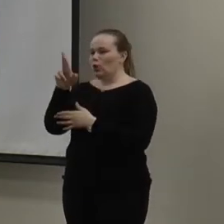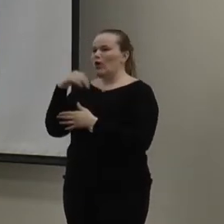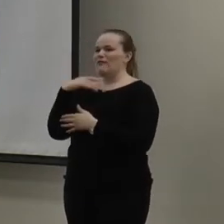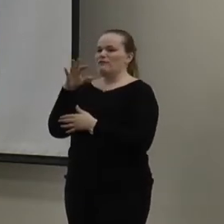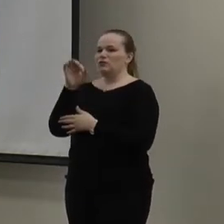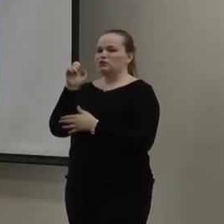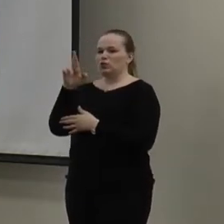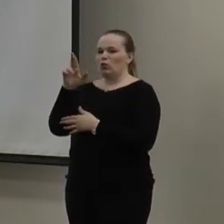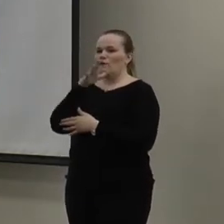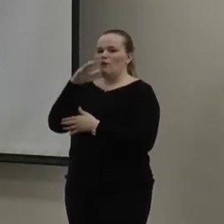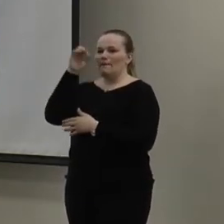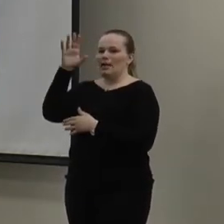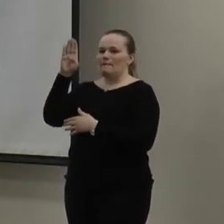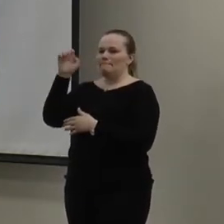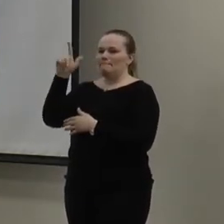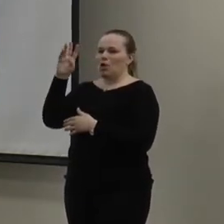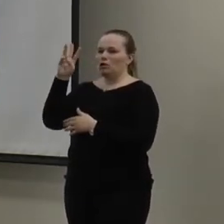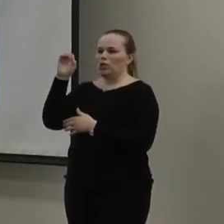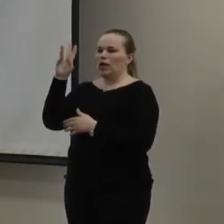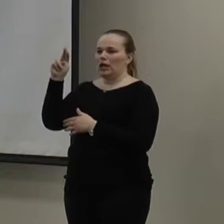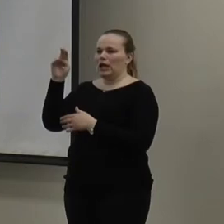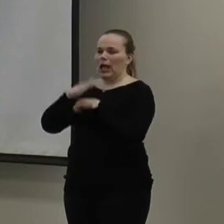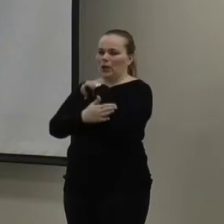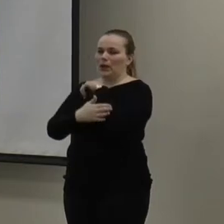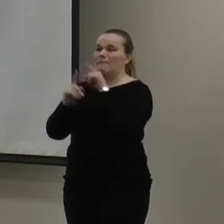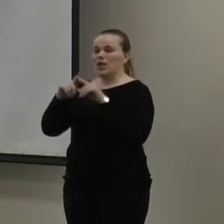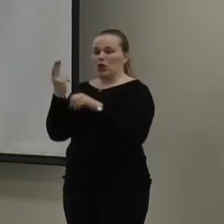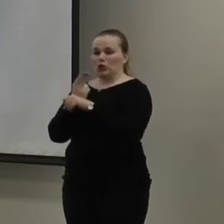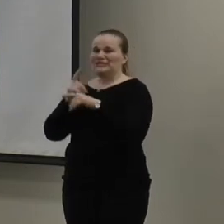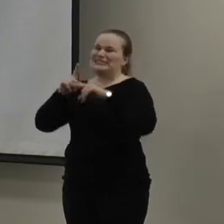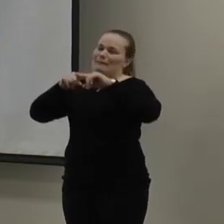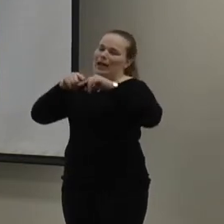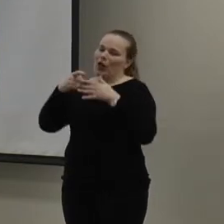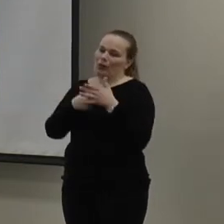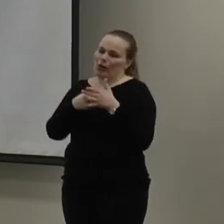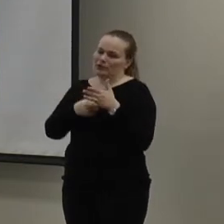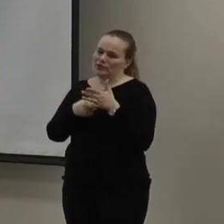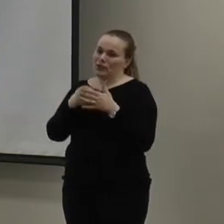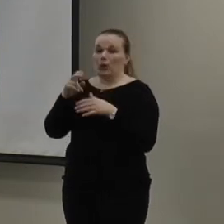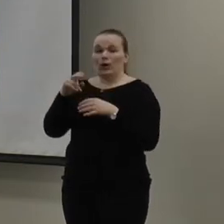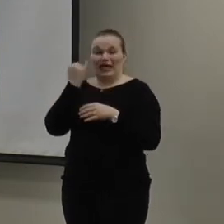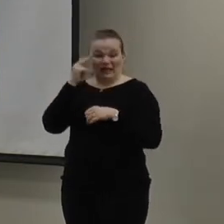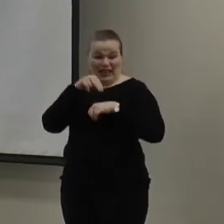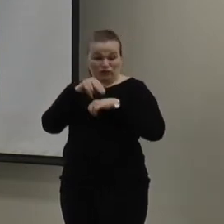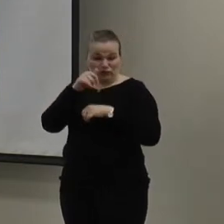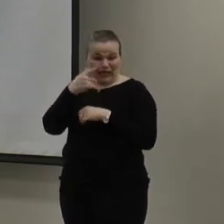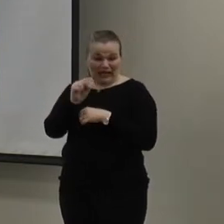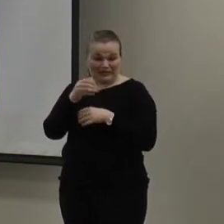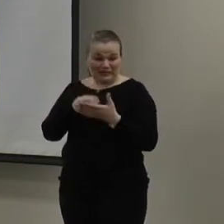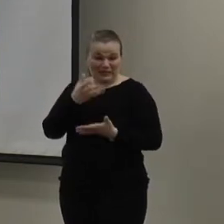over in Baldwin. But what they use, basically, is dependent on the market price. So, if natural gas is more expensive,